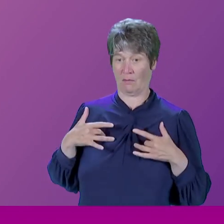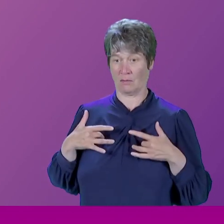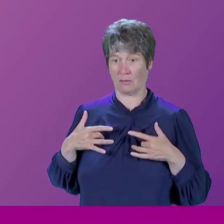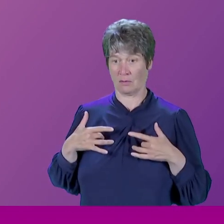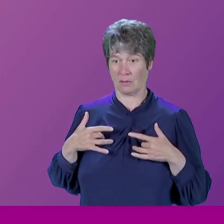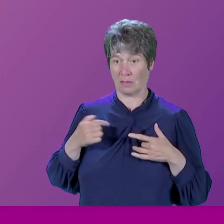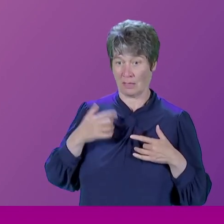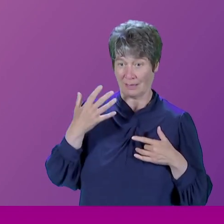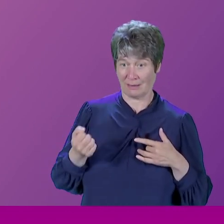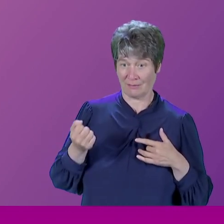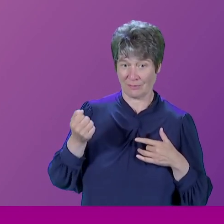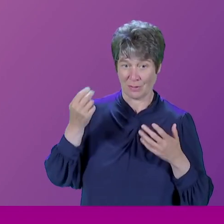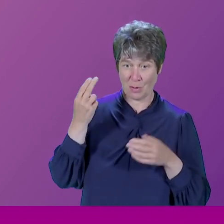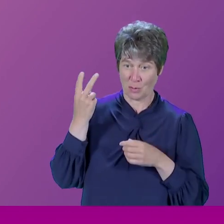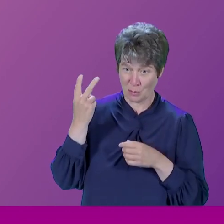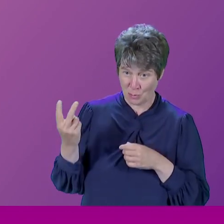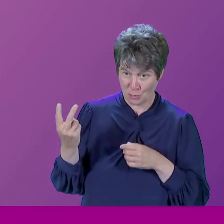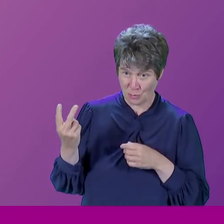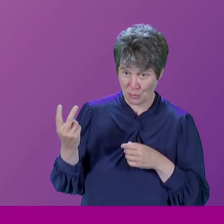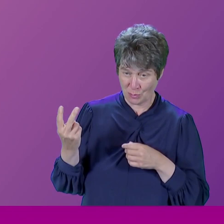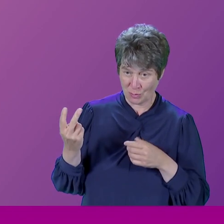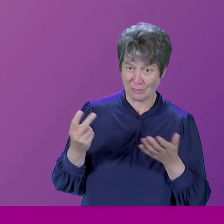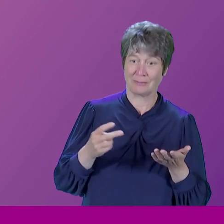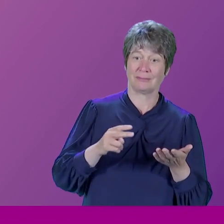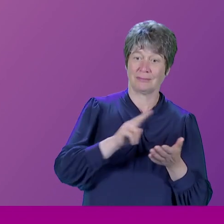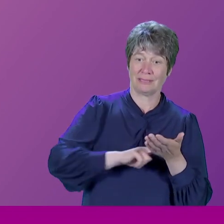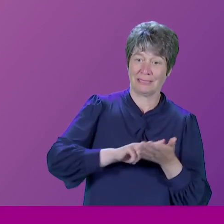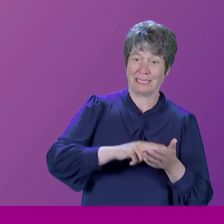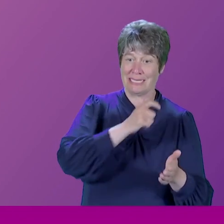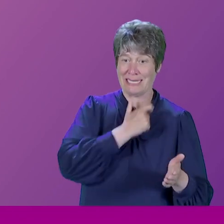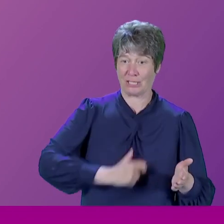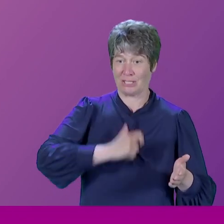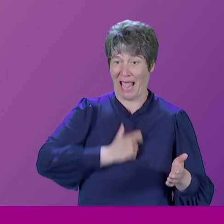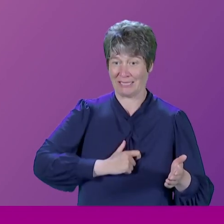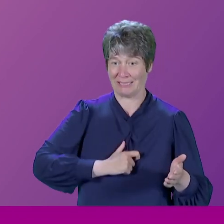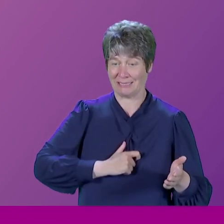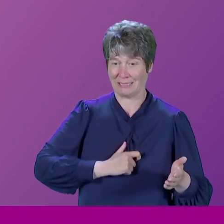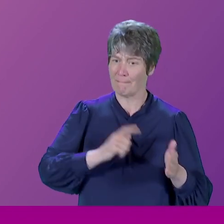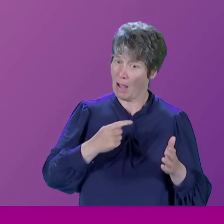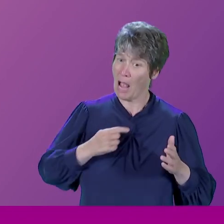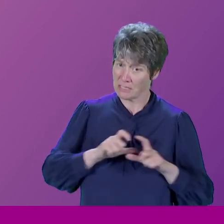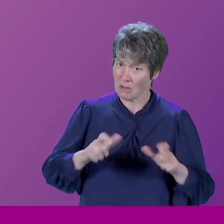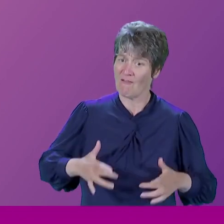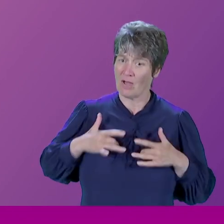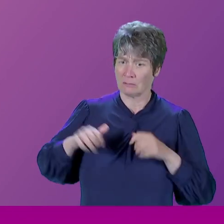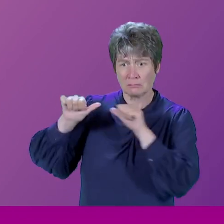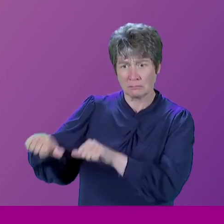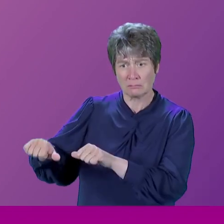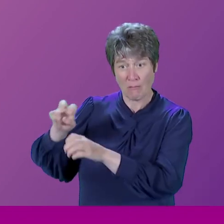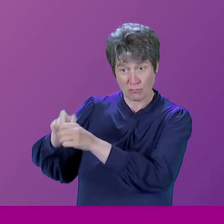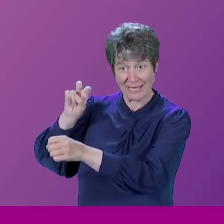nationalities, I was very much in favour of Brexit. And I think one of the reasons I was was that I felt I understood